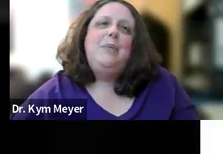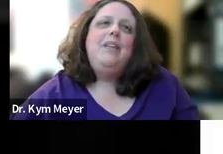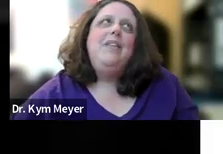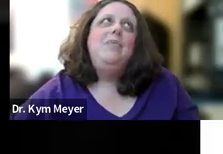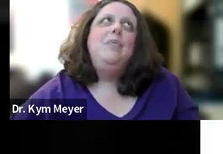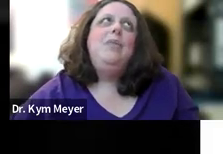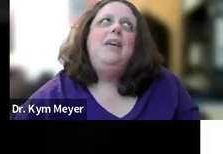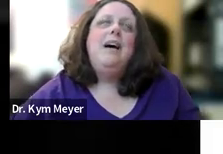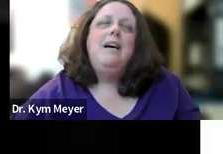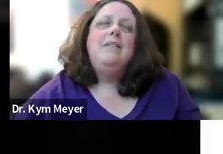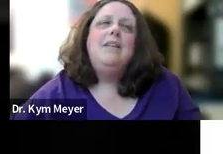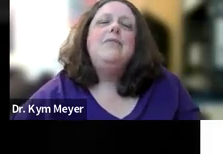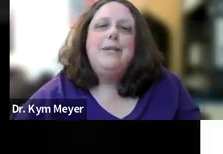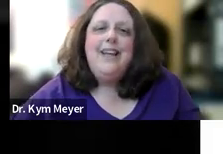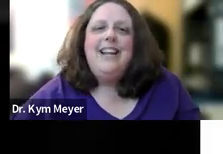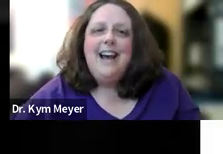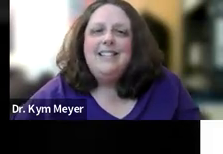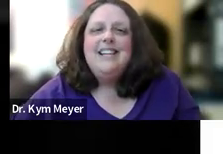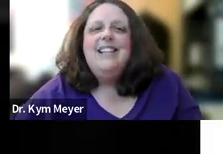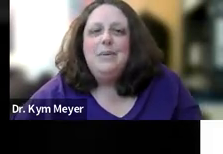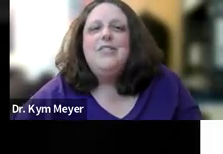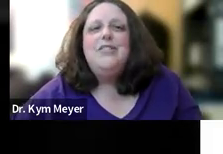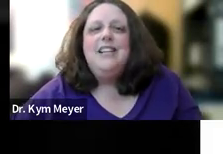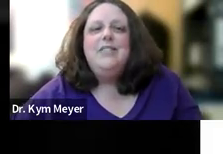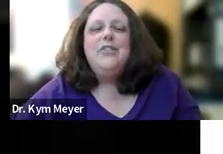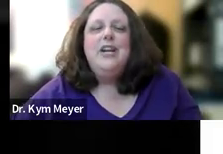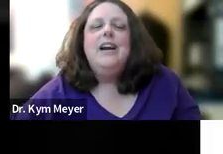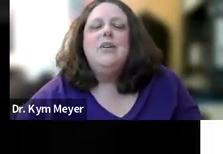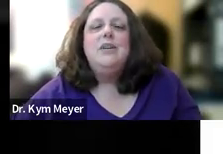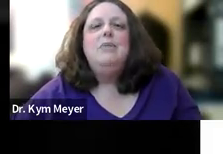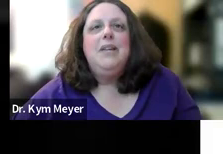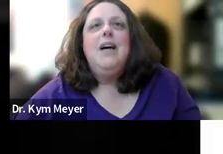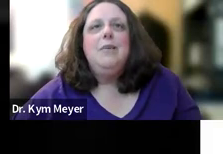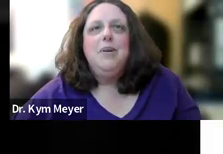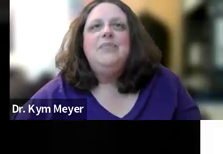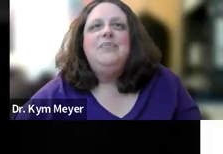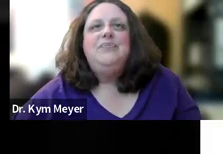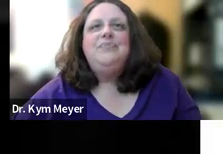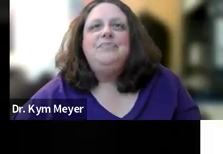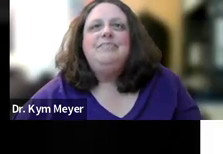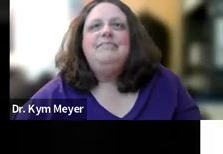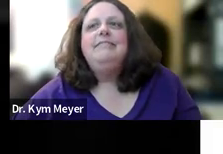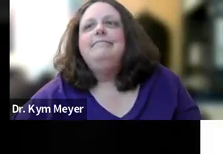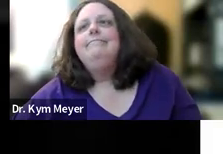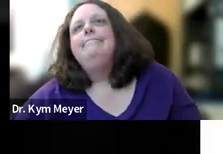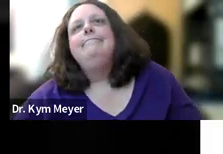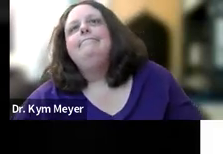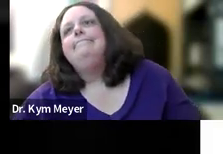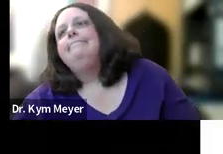his, uh, the, uh, the information that he has that he wants to, that he's going to share is going to be really valuable. Okay.